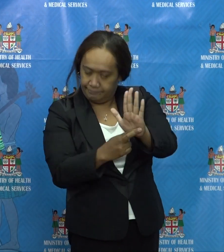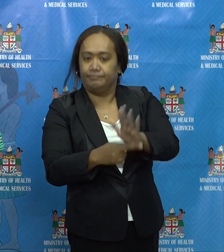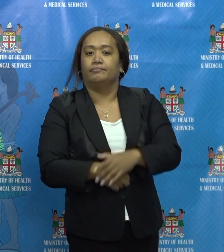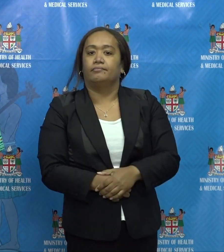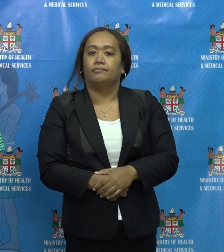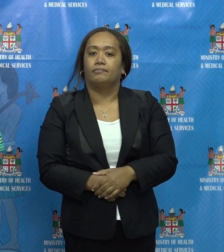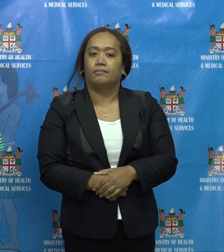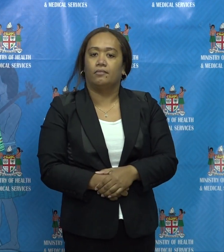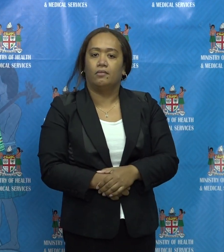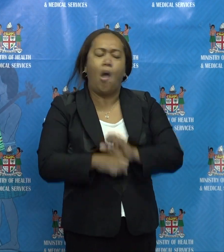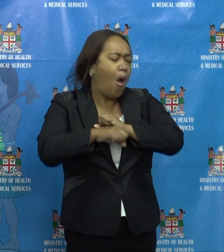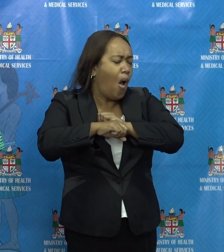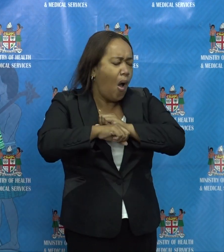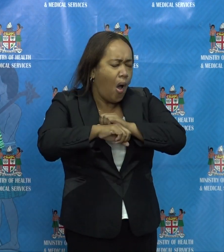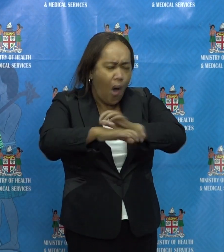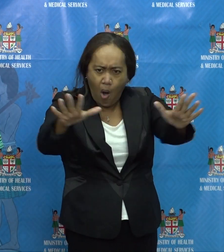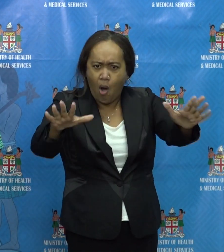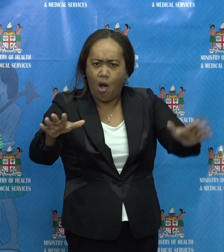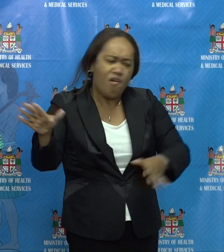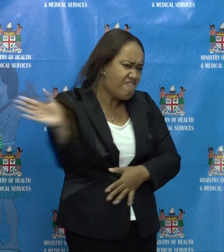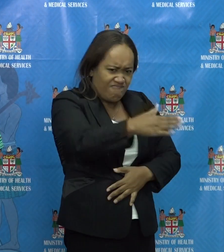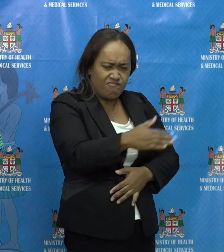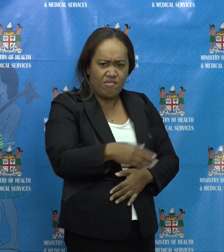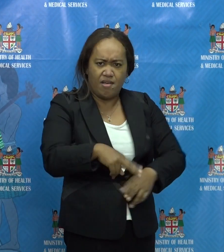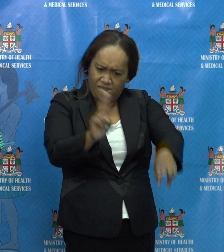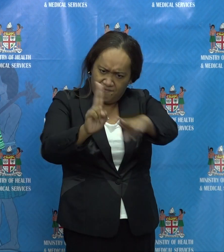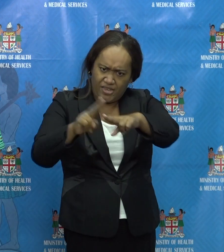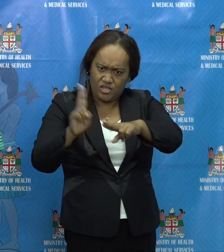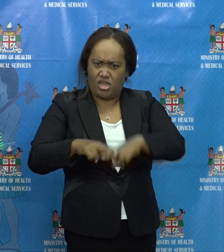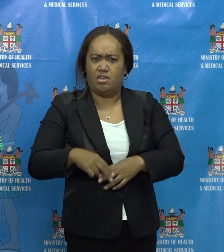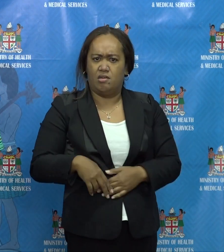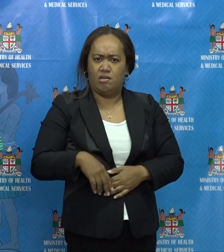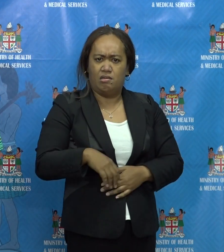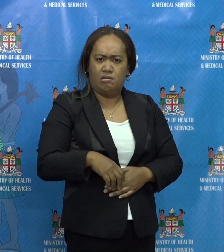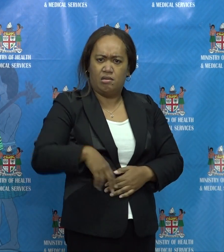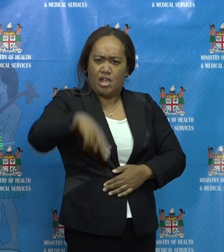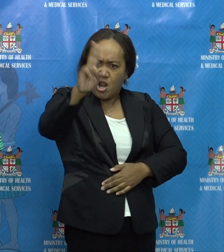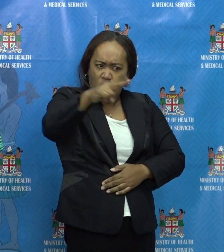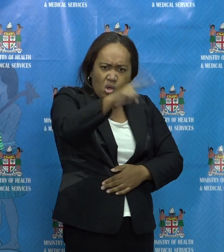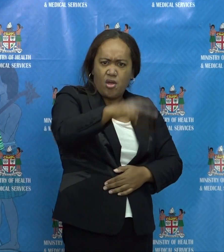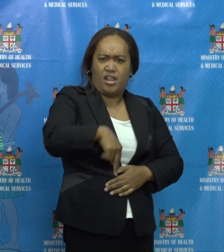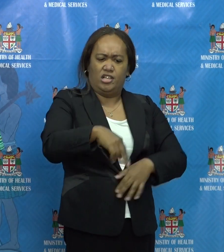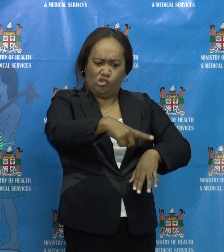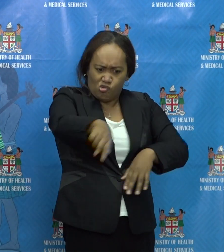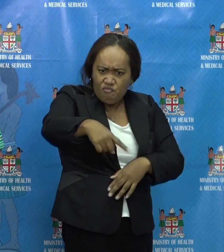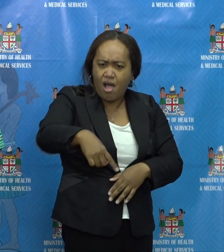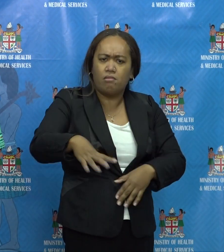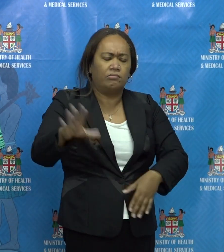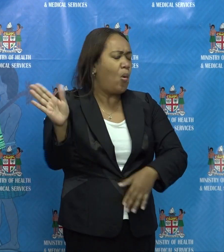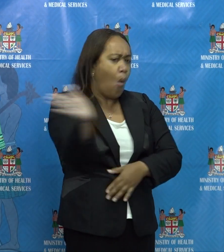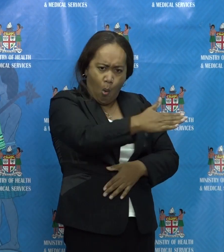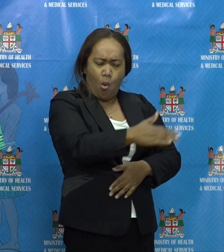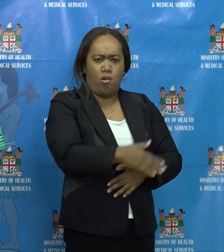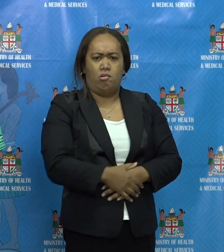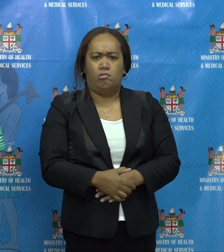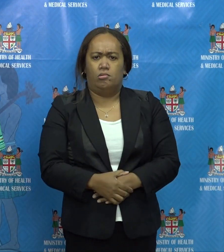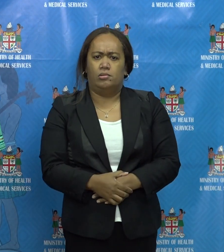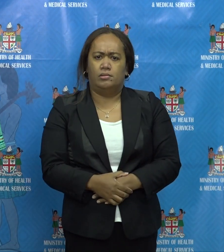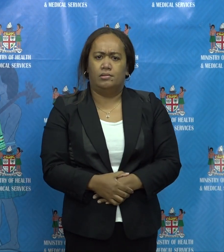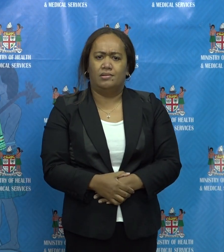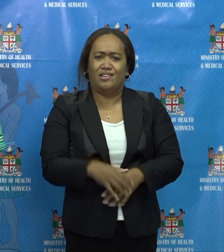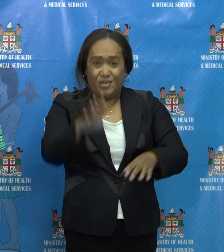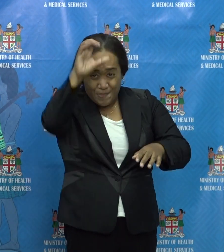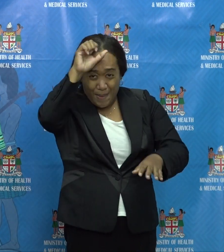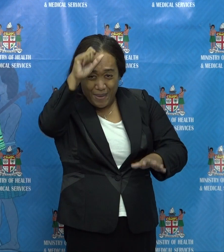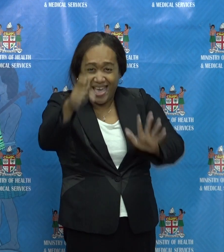applies nationwide. Suba and Nosori are not the only source points of our contact tracing efforts. The two clusters in